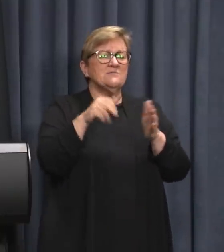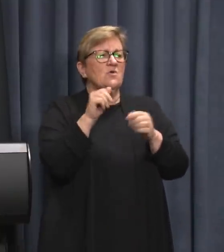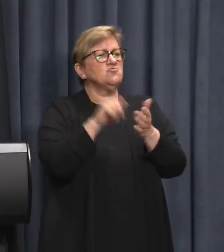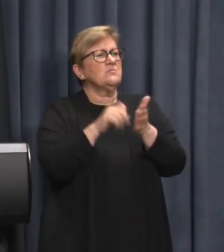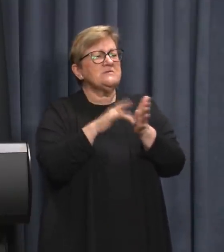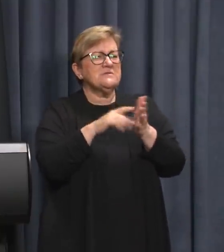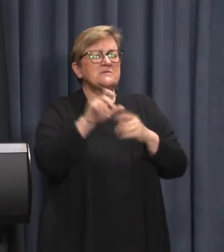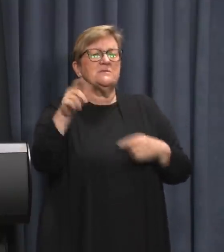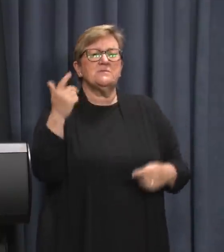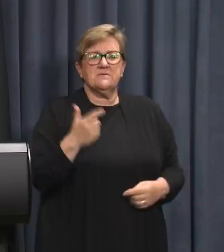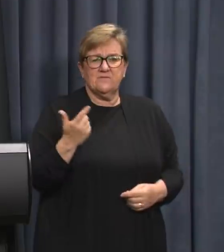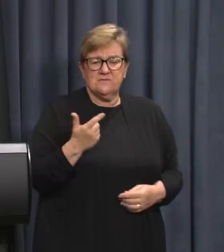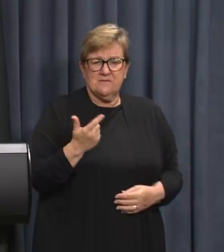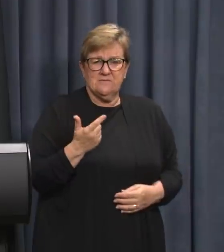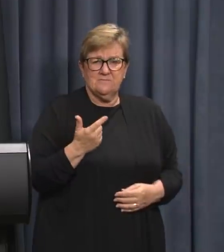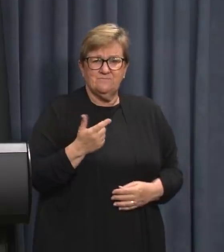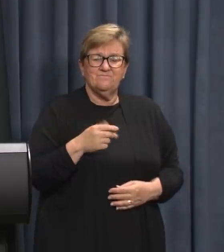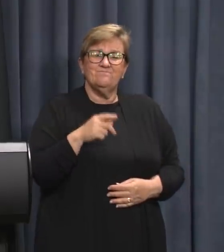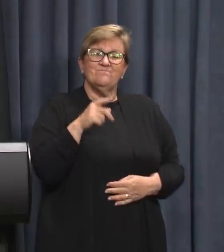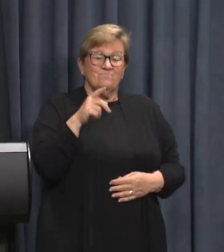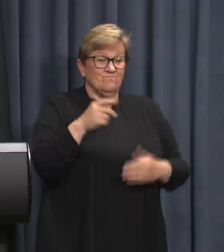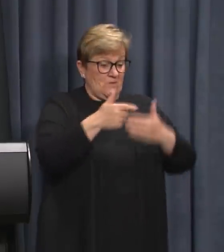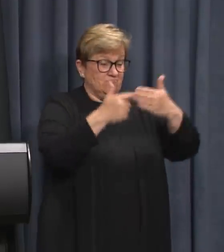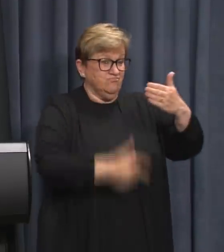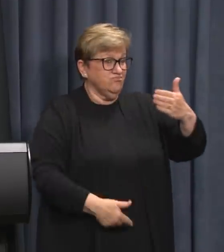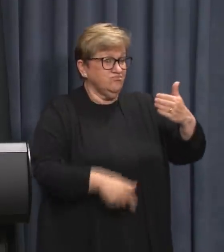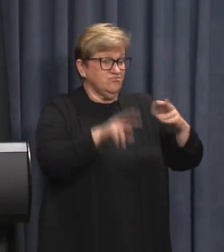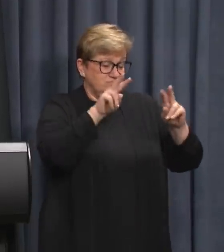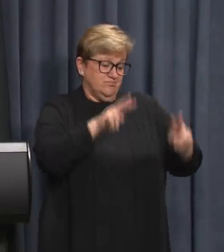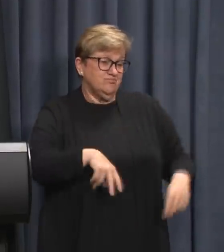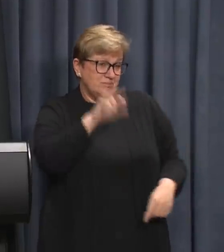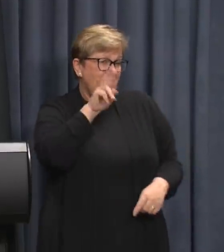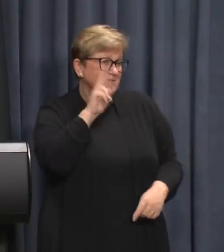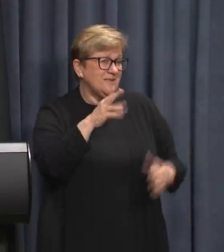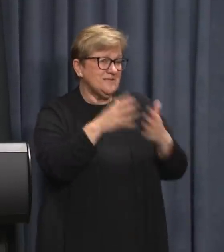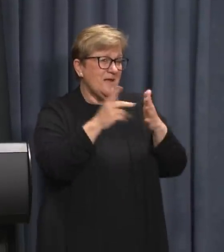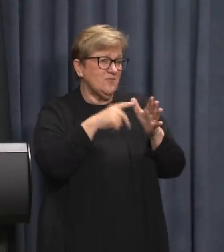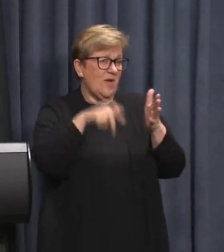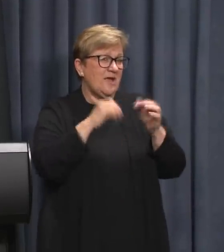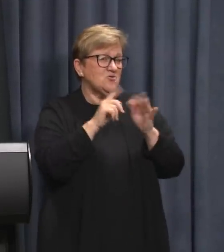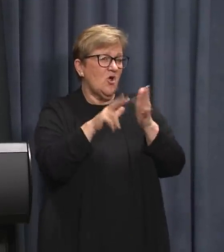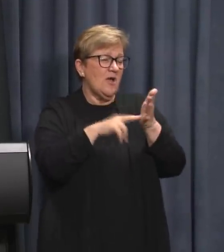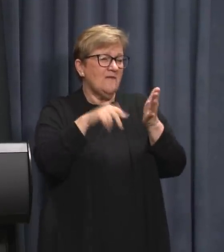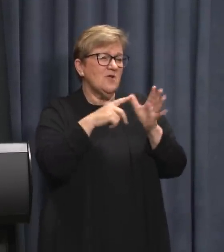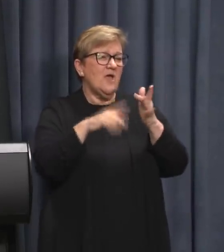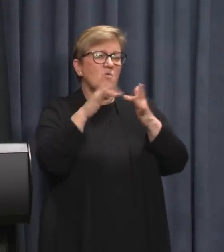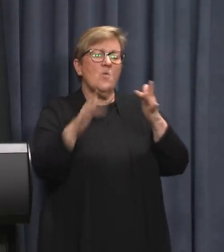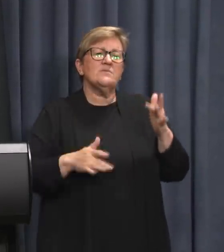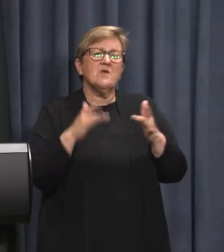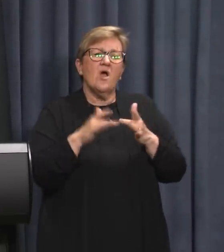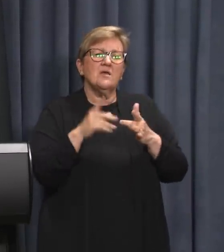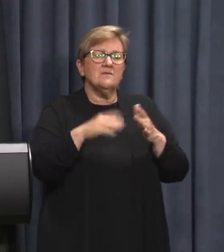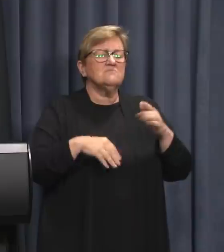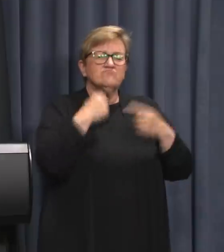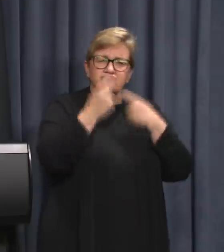centre on December 17. A comprehensive list can be found on the wa.gov.au website with all the specific